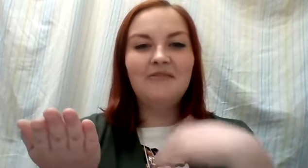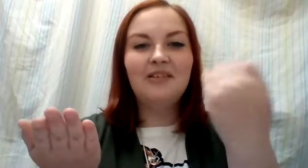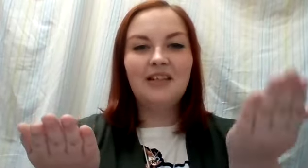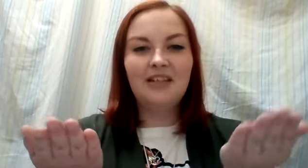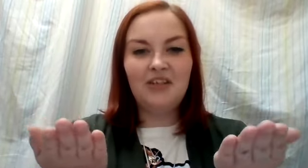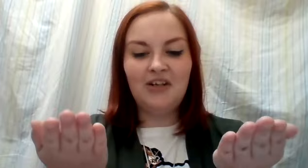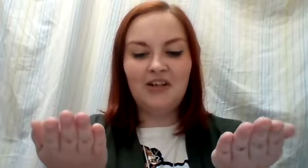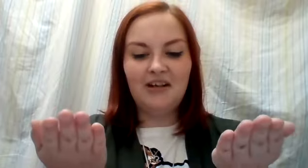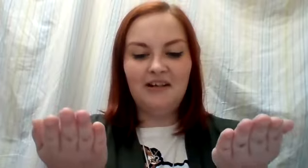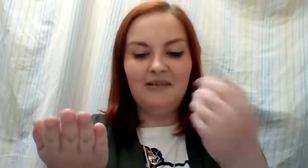-ter.